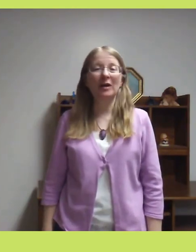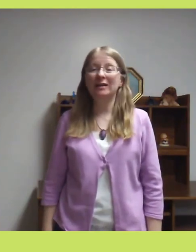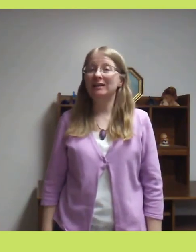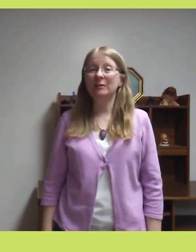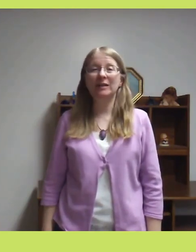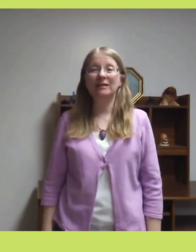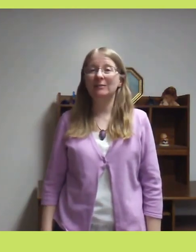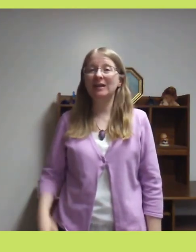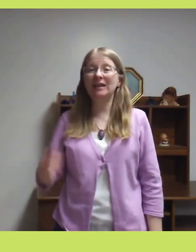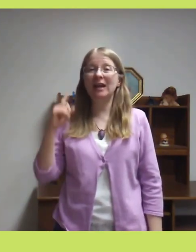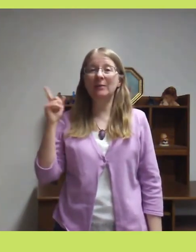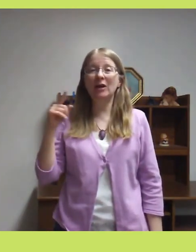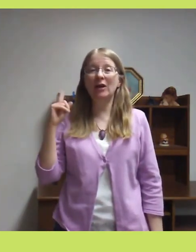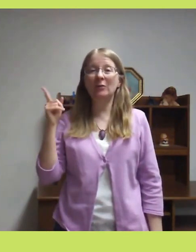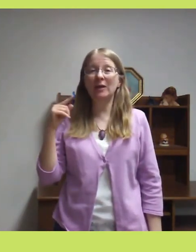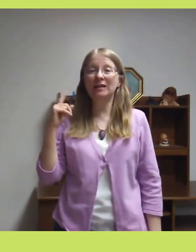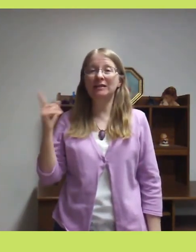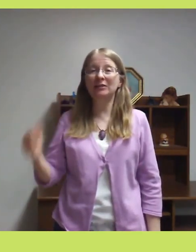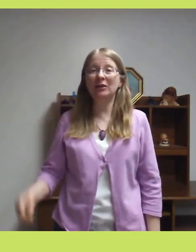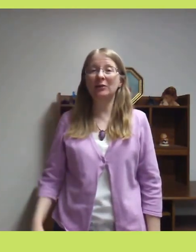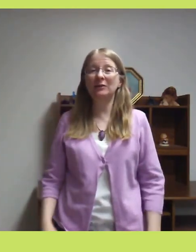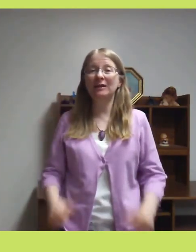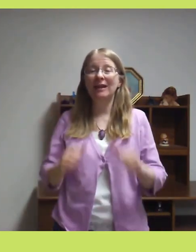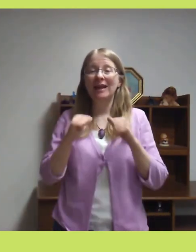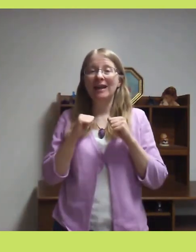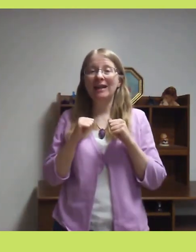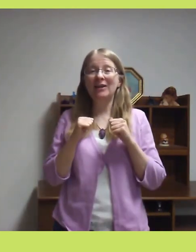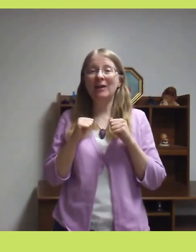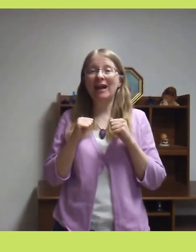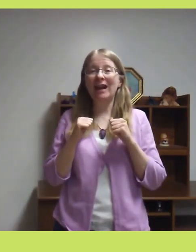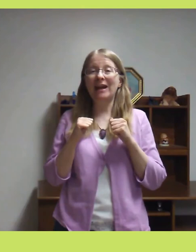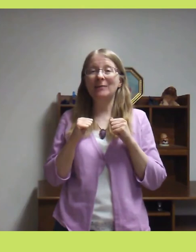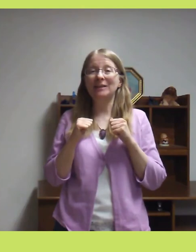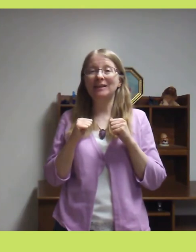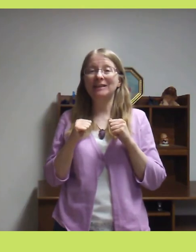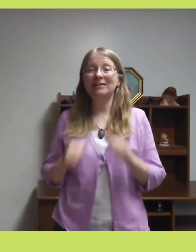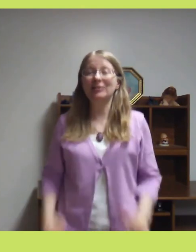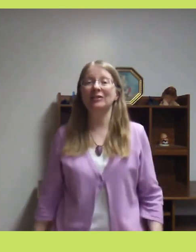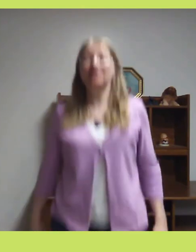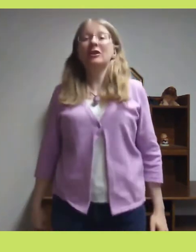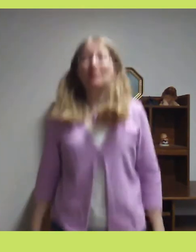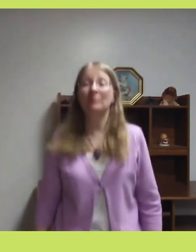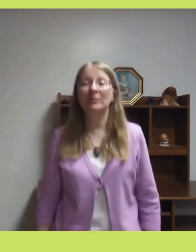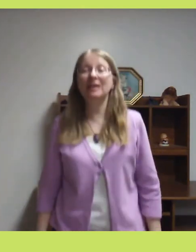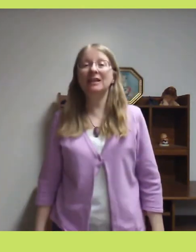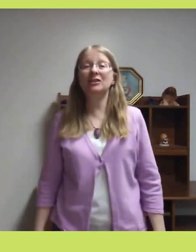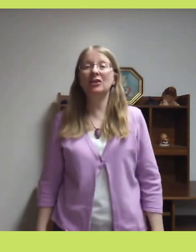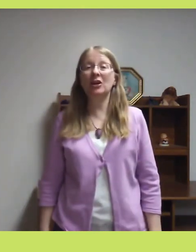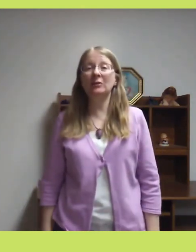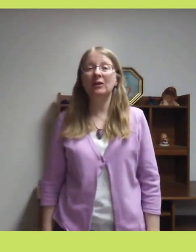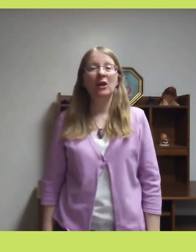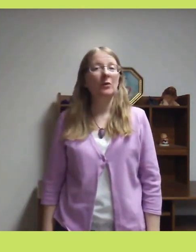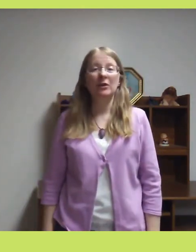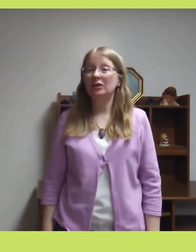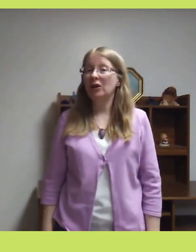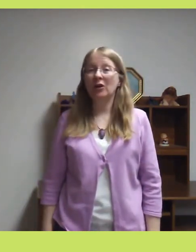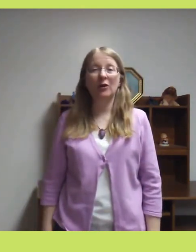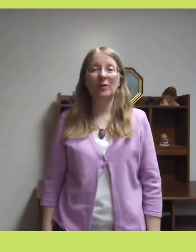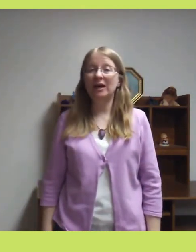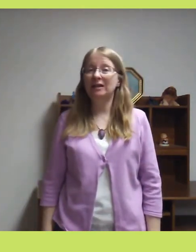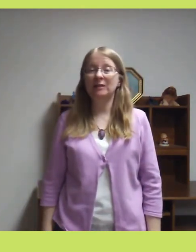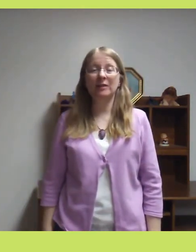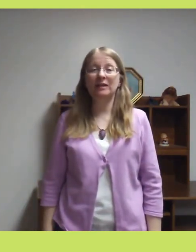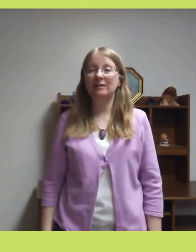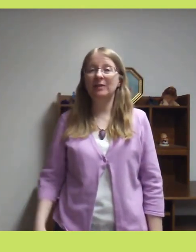nobody's with me, I'm always alone. Here I am, Little Jumping Joan. When